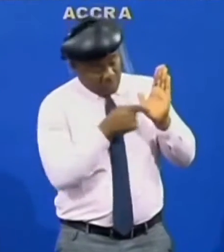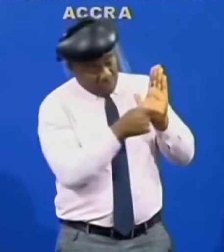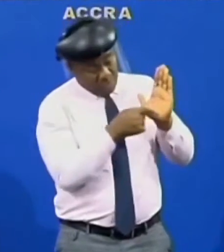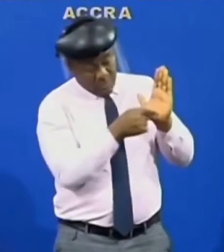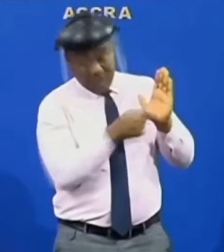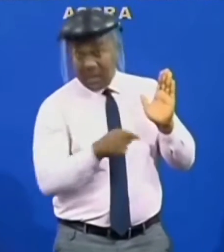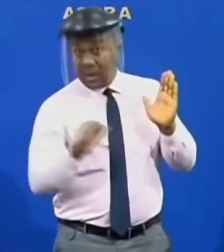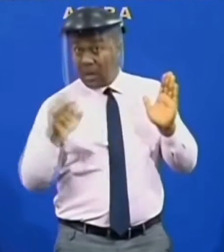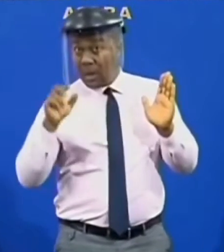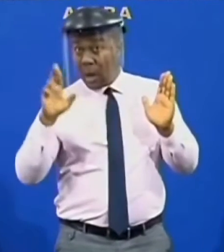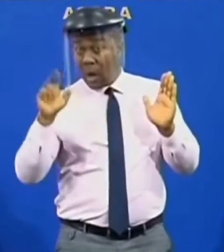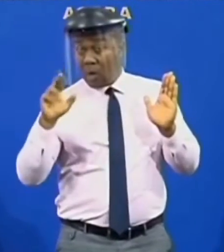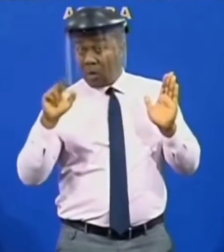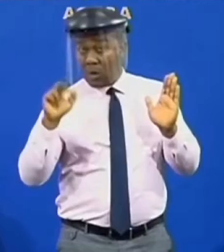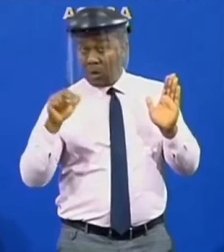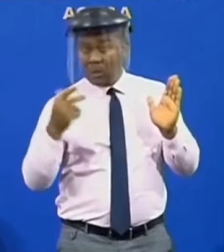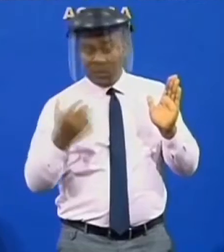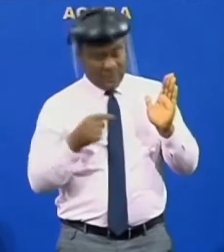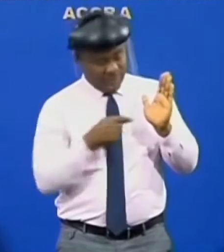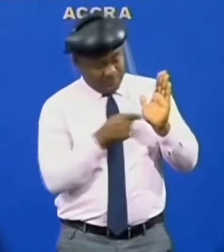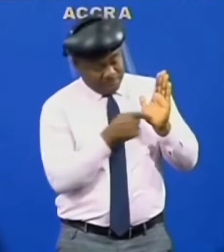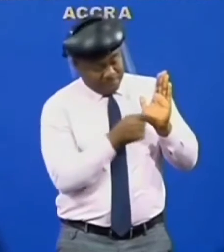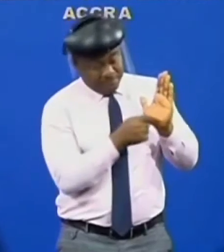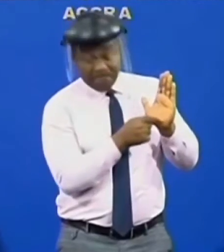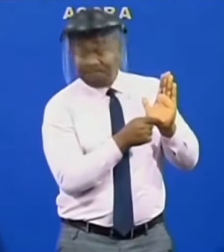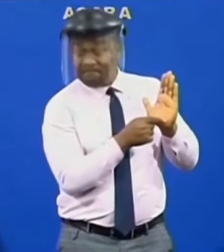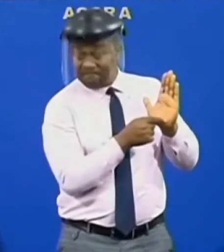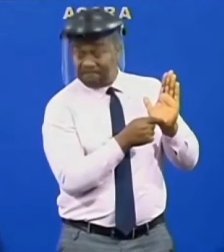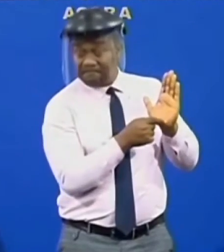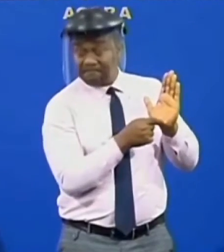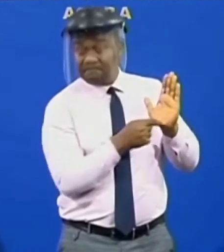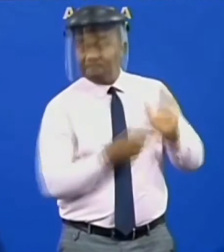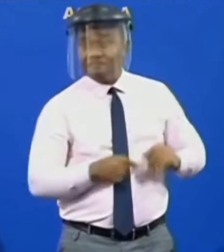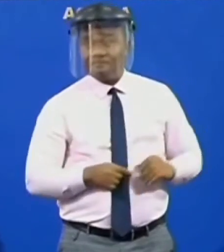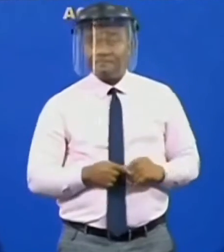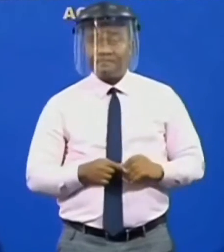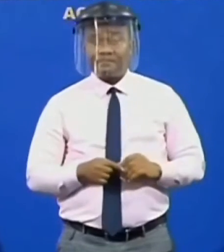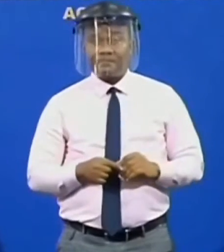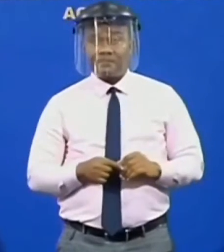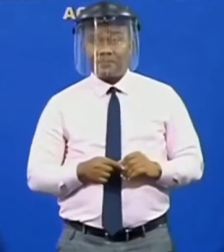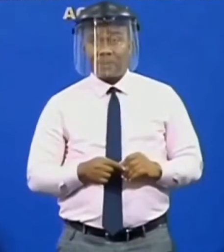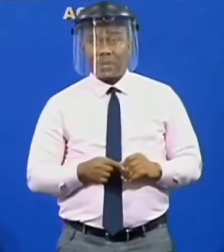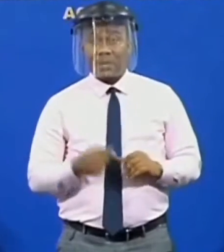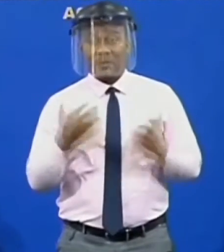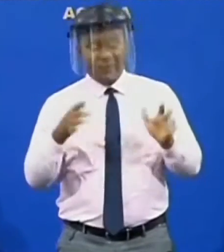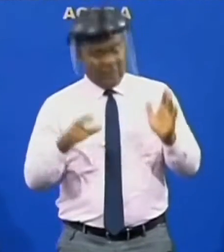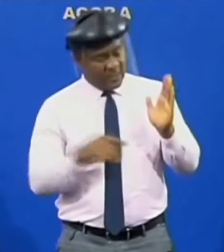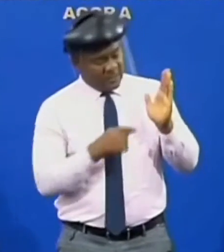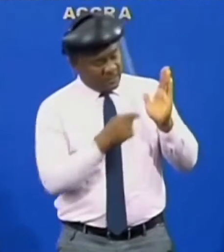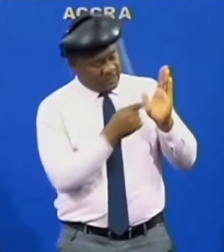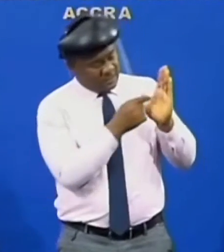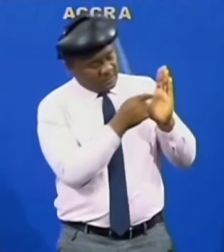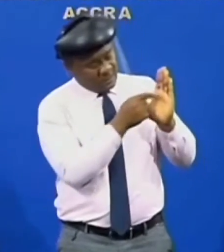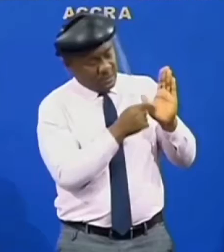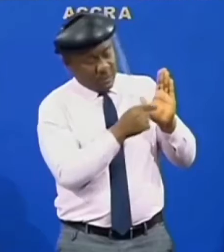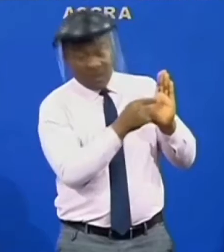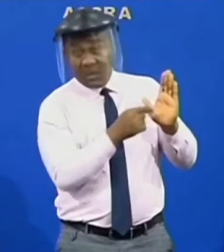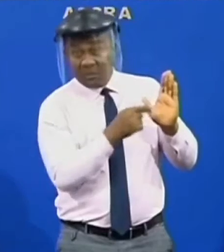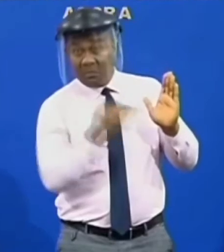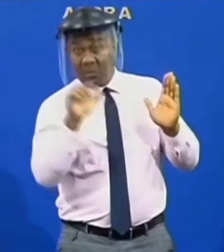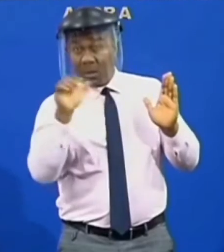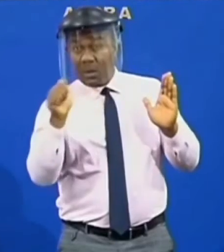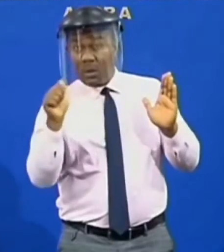regards to the total caseload. Also, the active cases followed by Ashanti region.